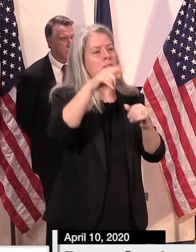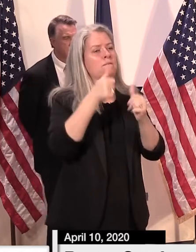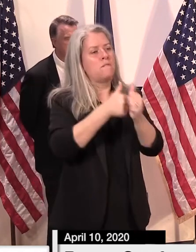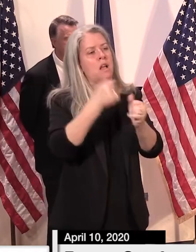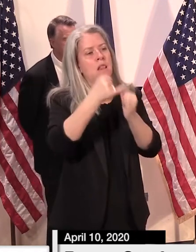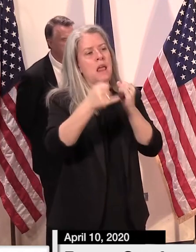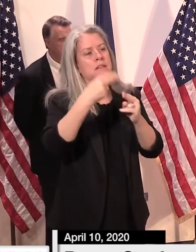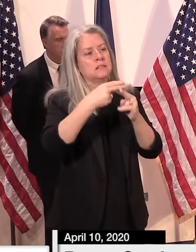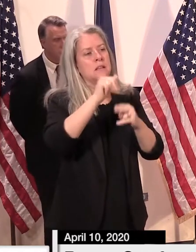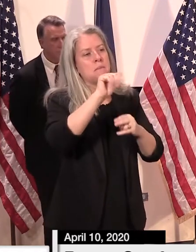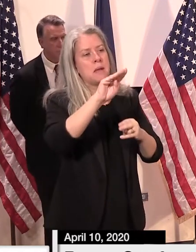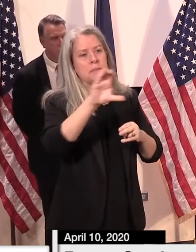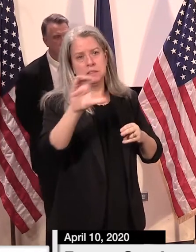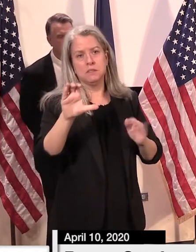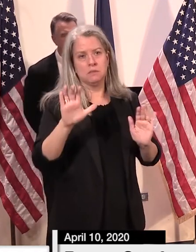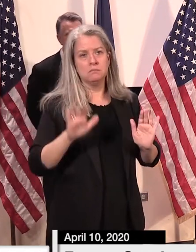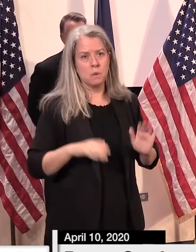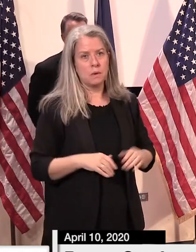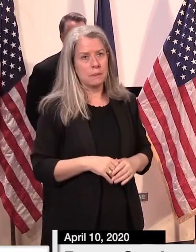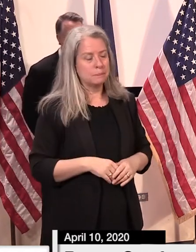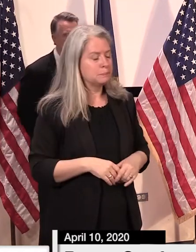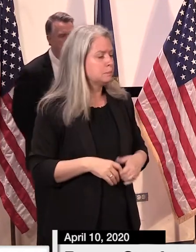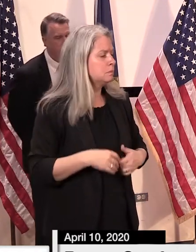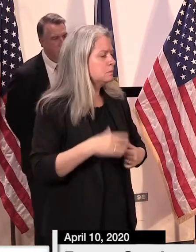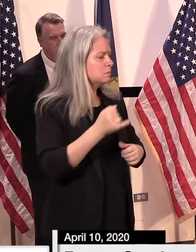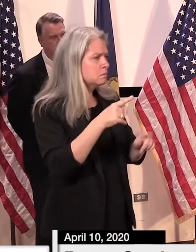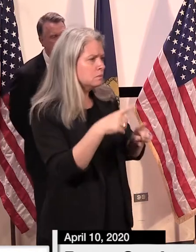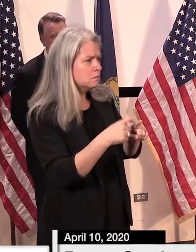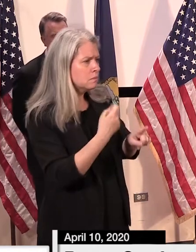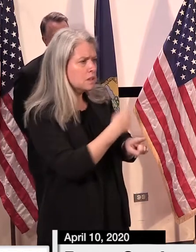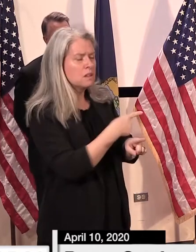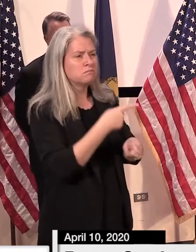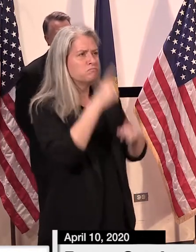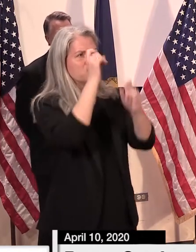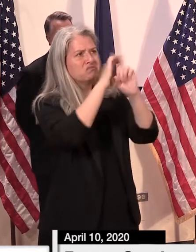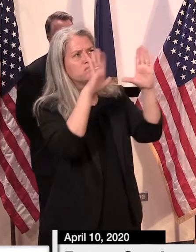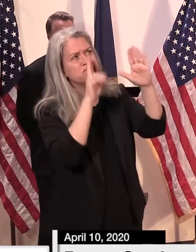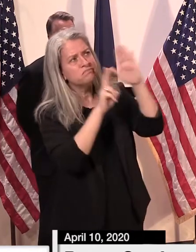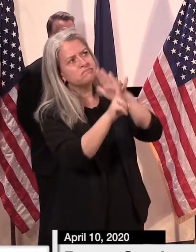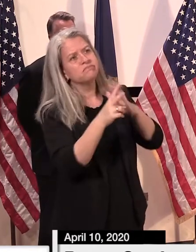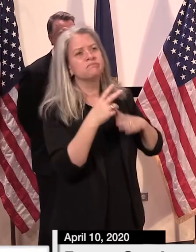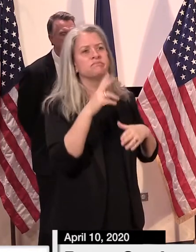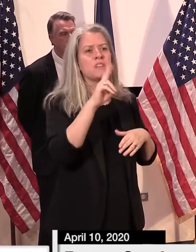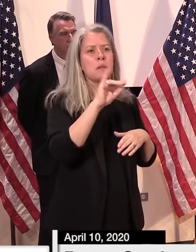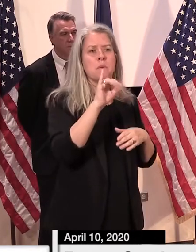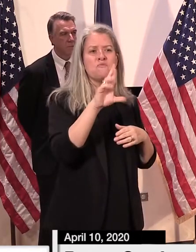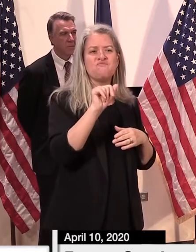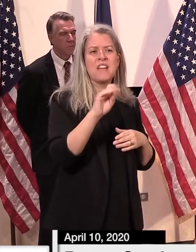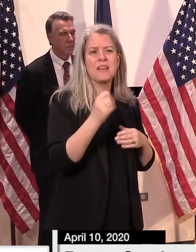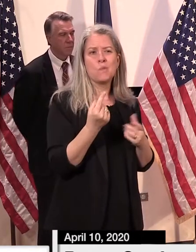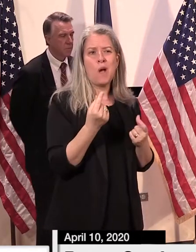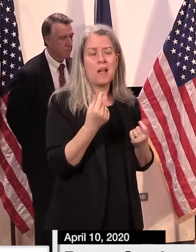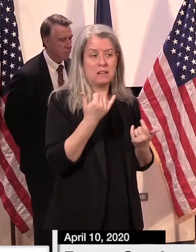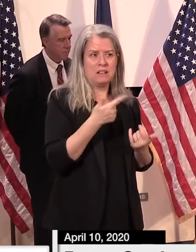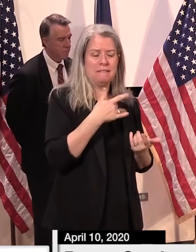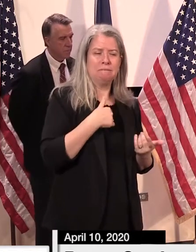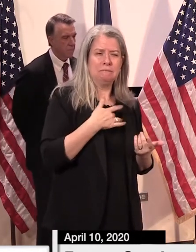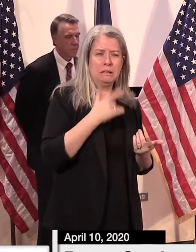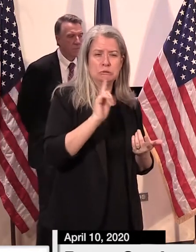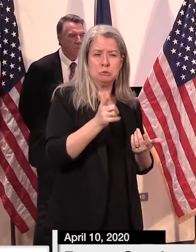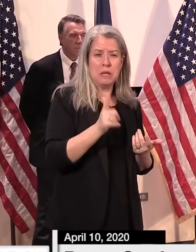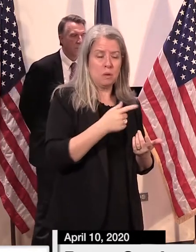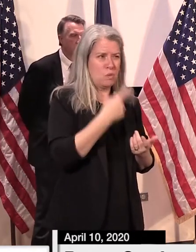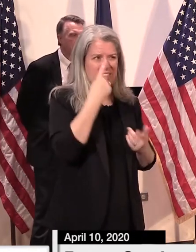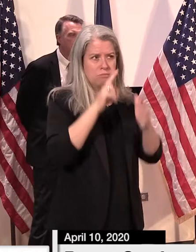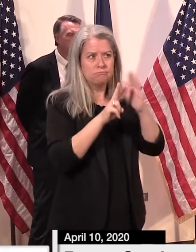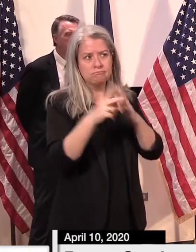Do you have an anticipation of where the unemployment rate could get to? think there's a lot of people concerned about that, obviously. Absolutely.